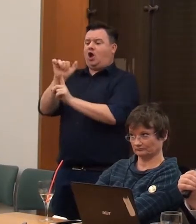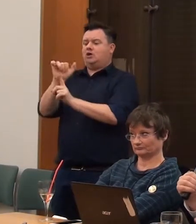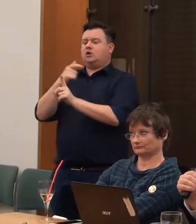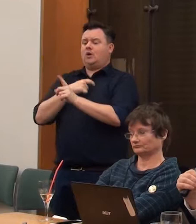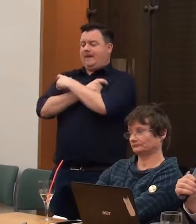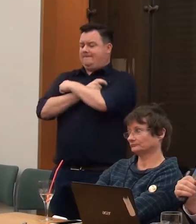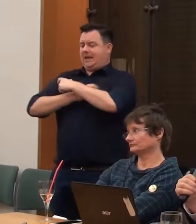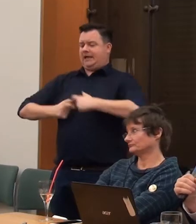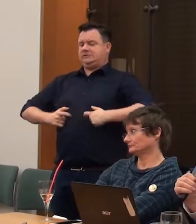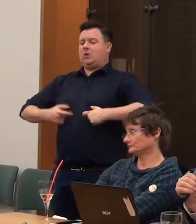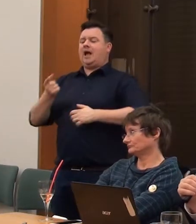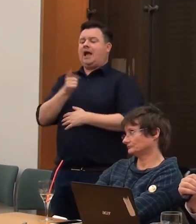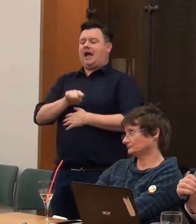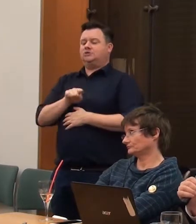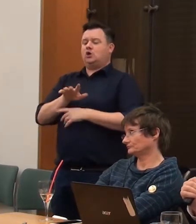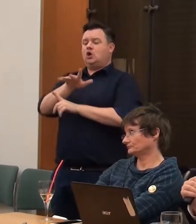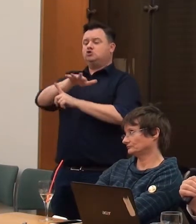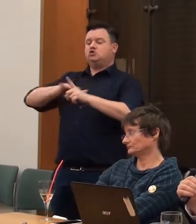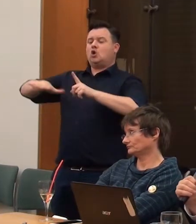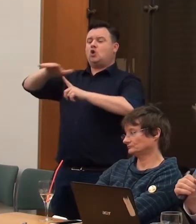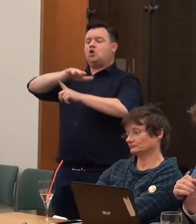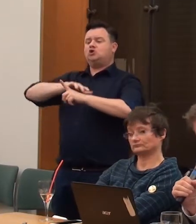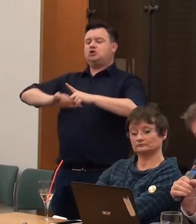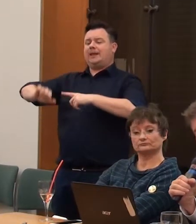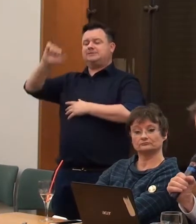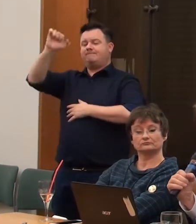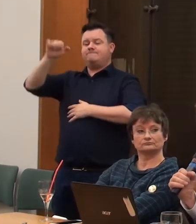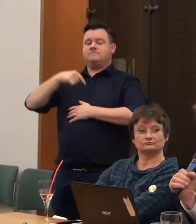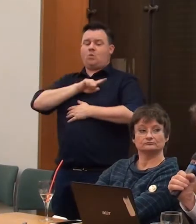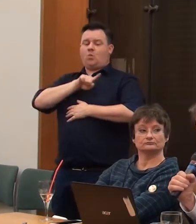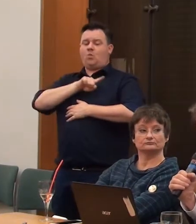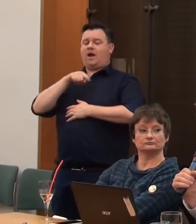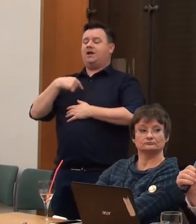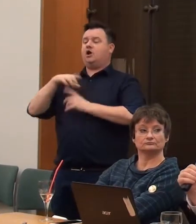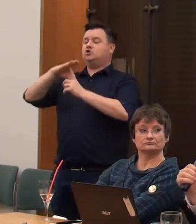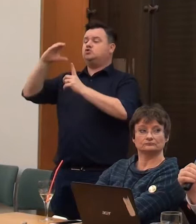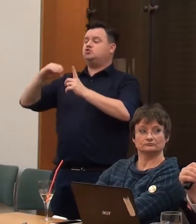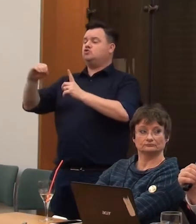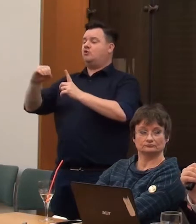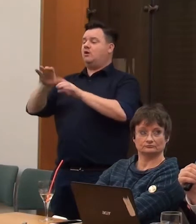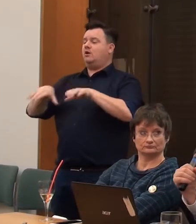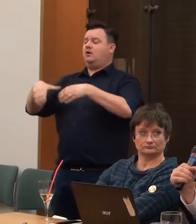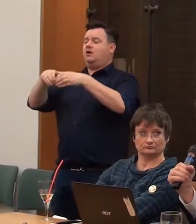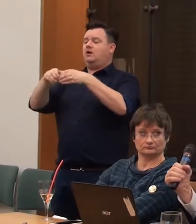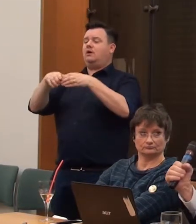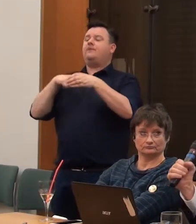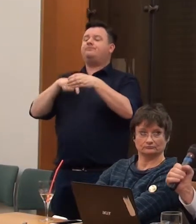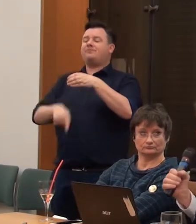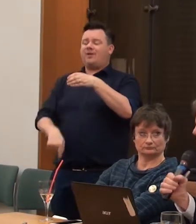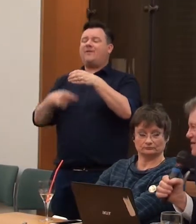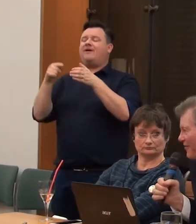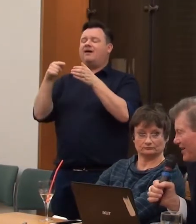Mexican culture, and about her socialism. Which is funny, because at the Tory party conference, Theresa May was wearing a bangle